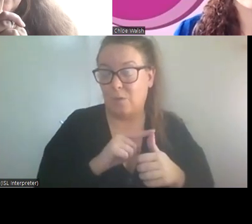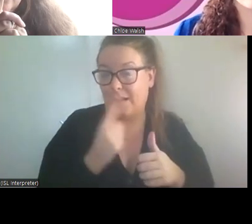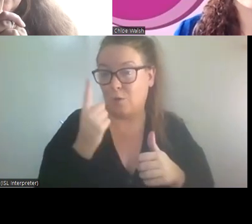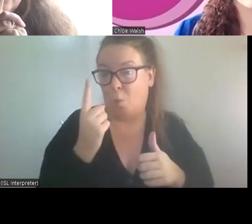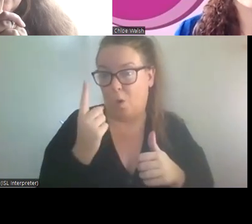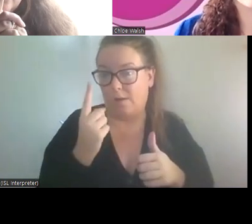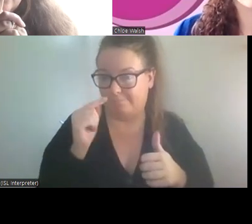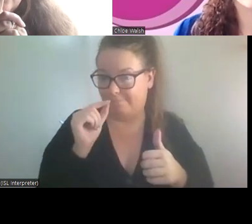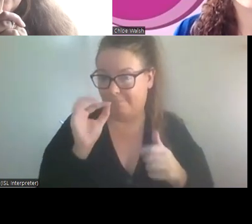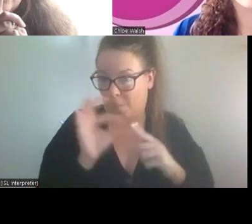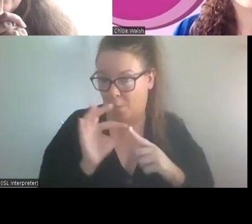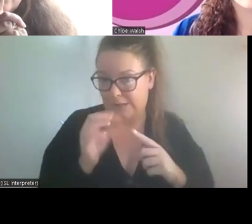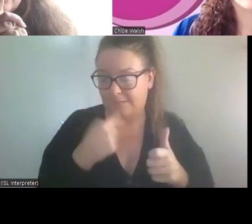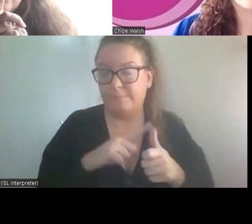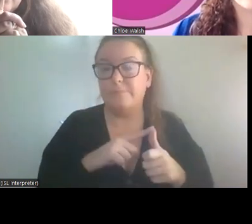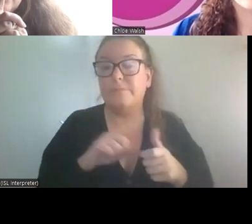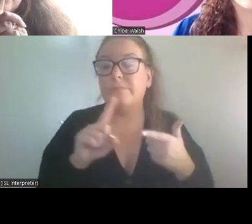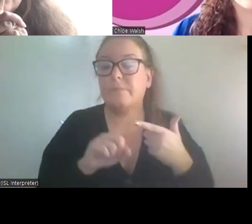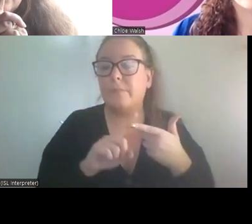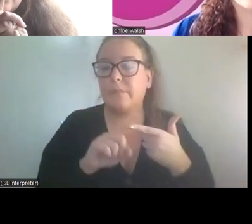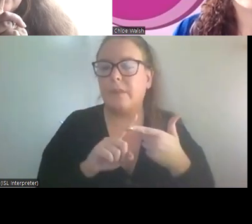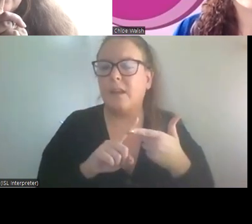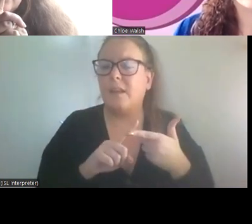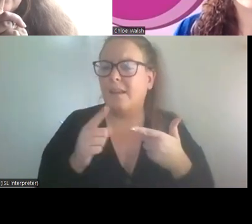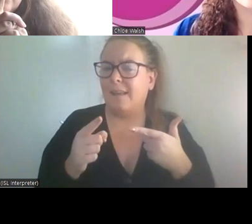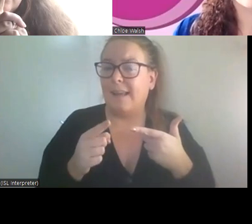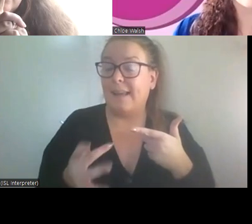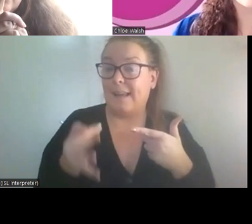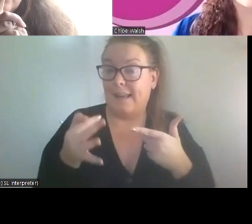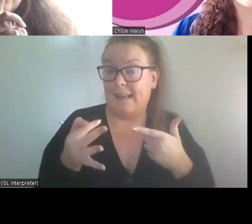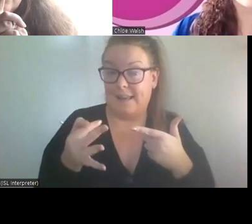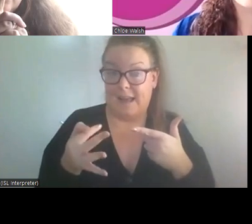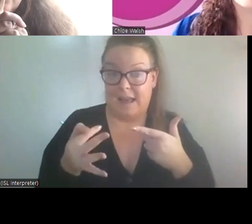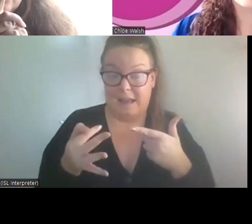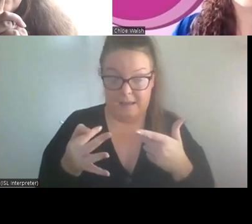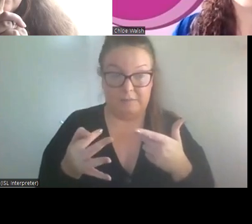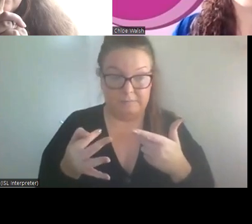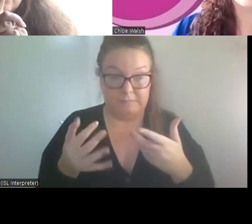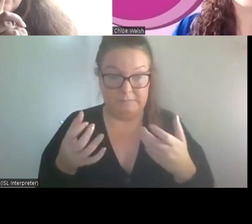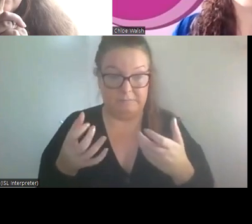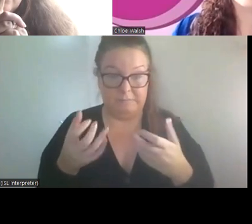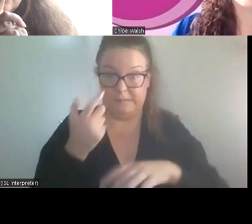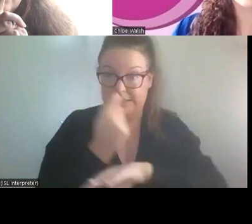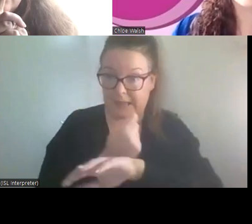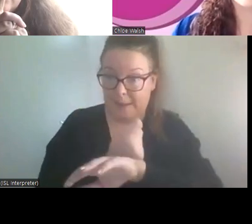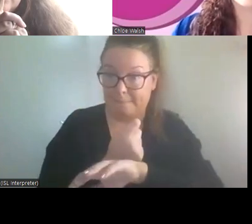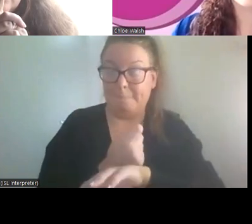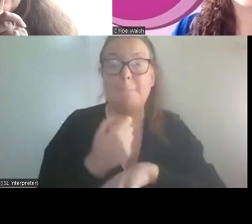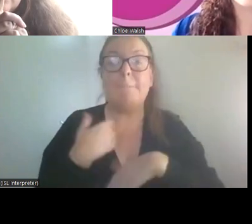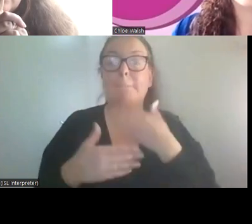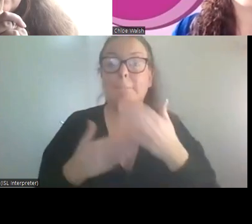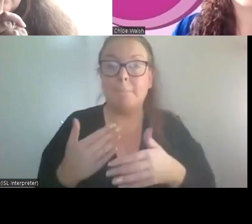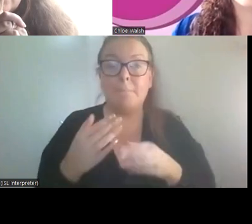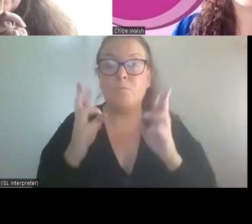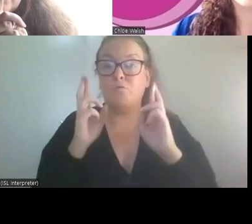The other angle is that if I had to put in the time and I was properly respected and valued